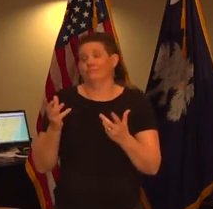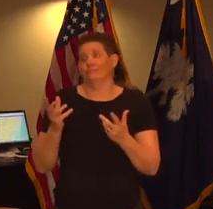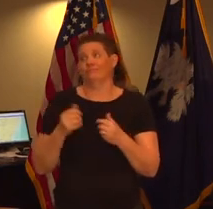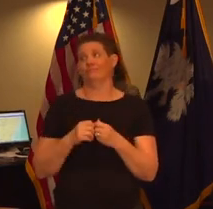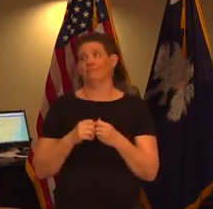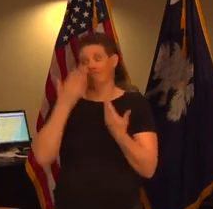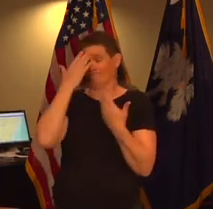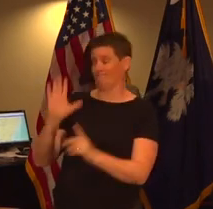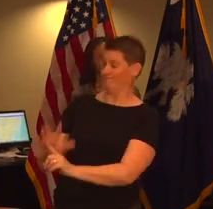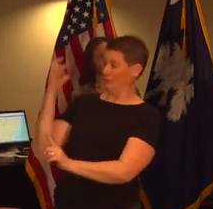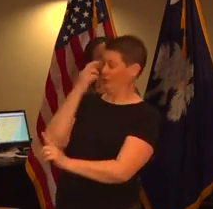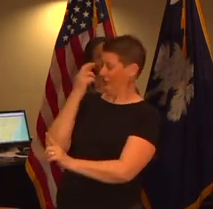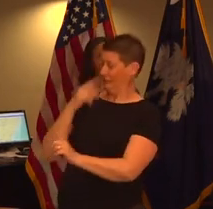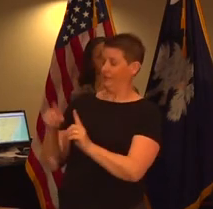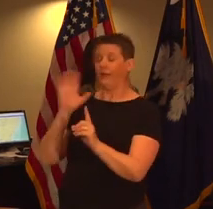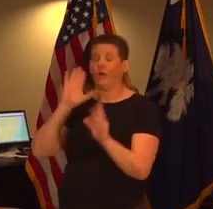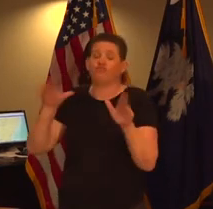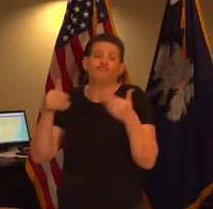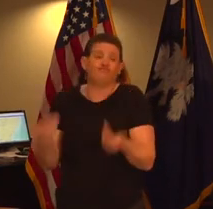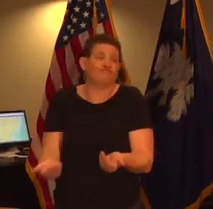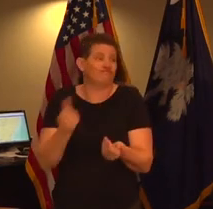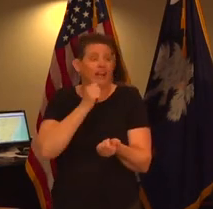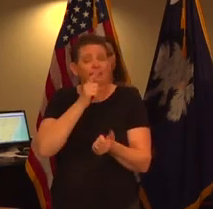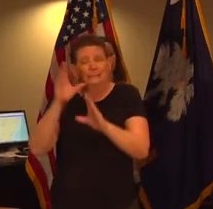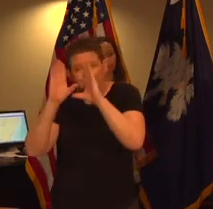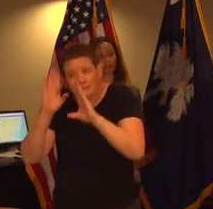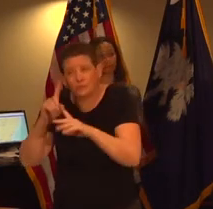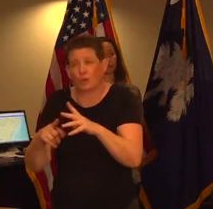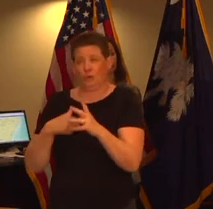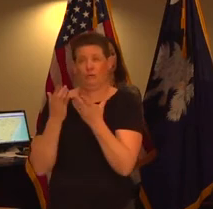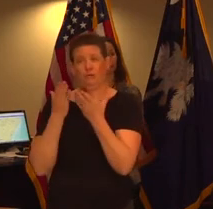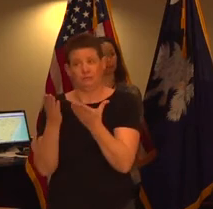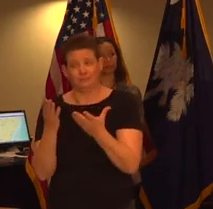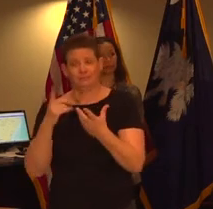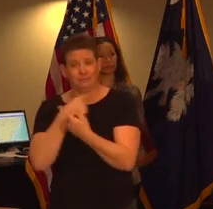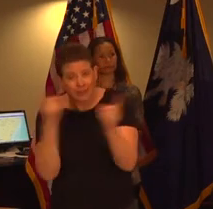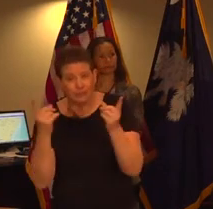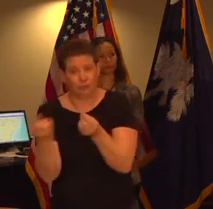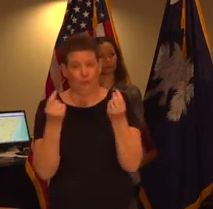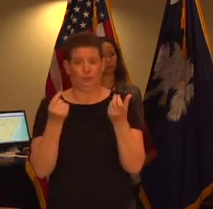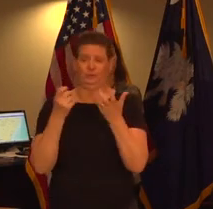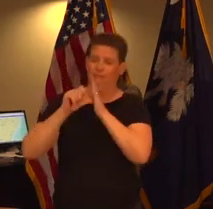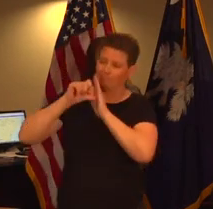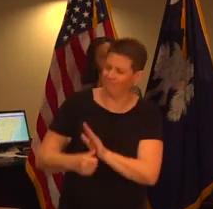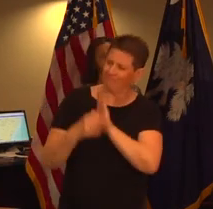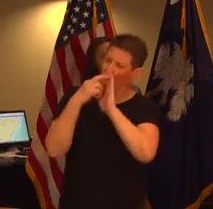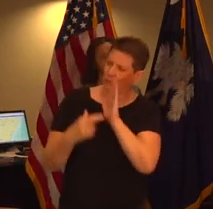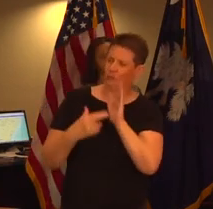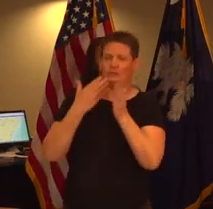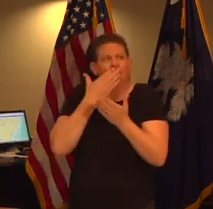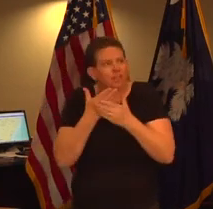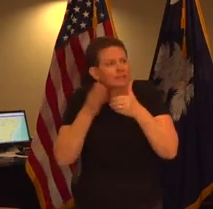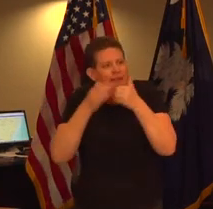to see that this virus does not spread and that's why i emphasize follow the rules be a good neighbor don't don't touch